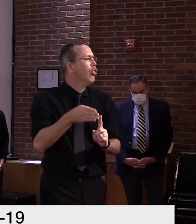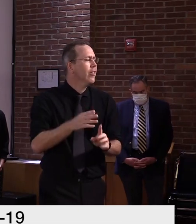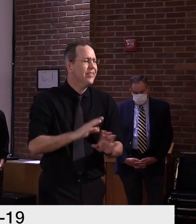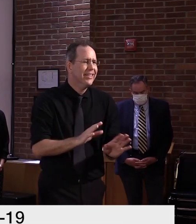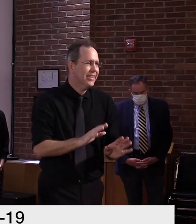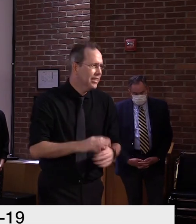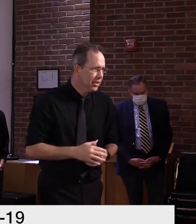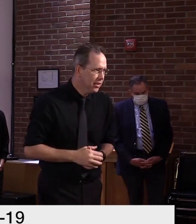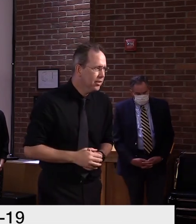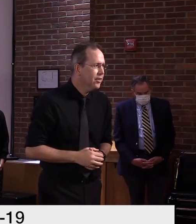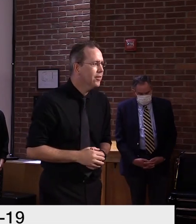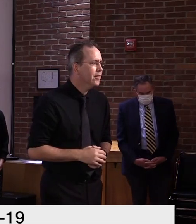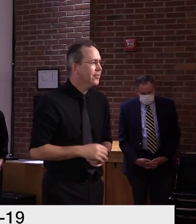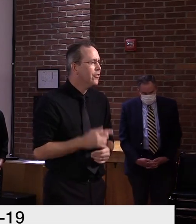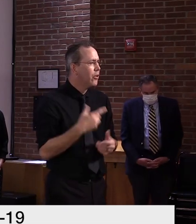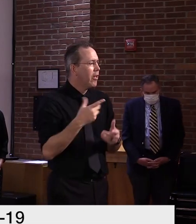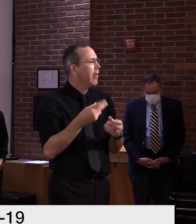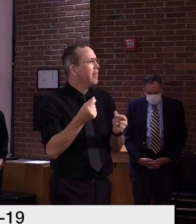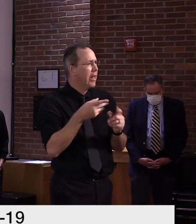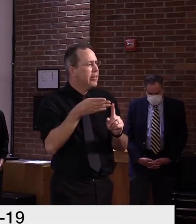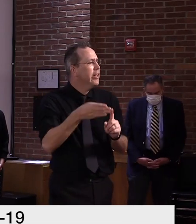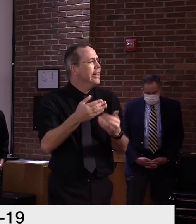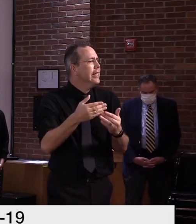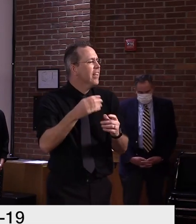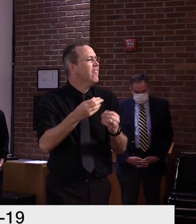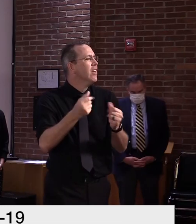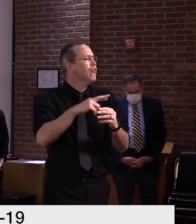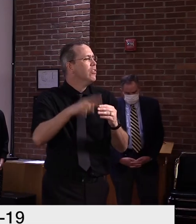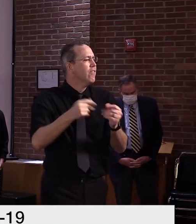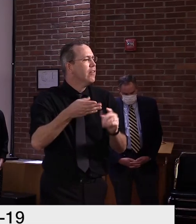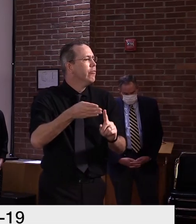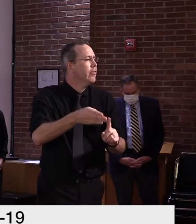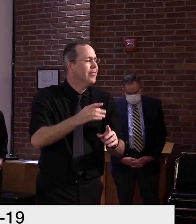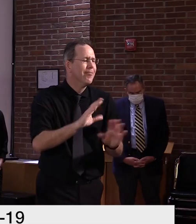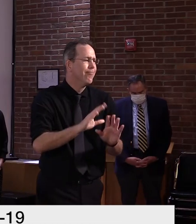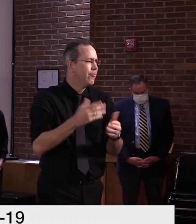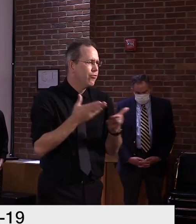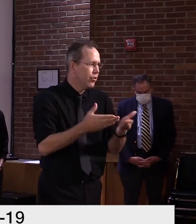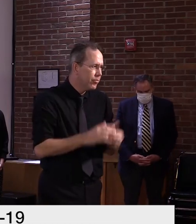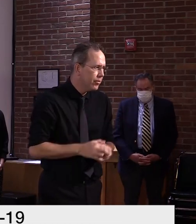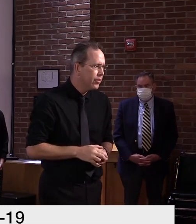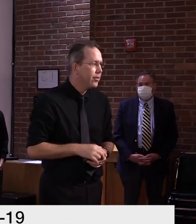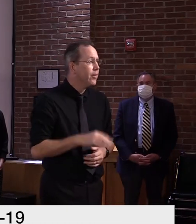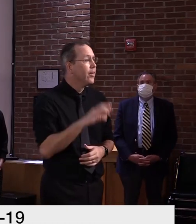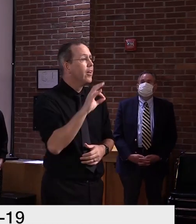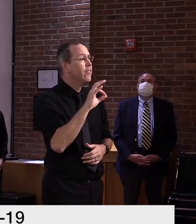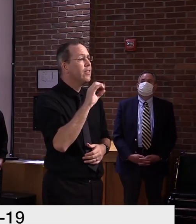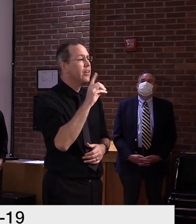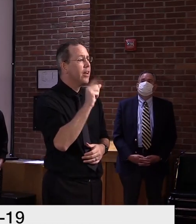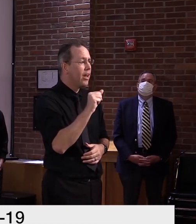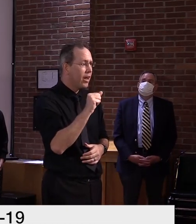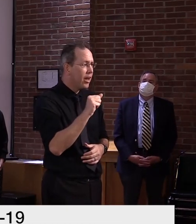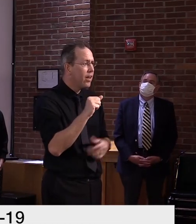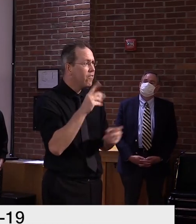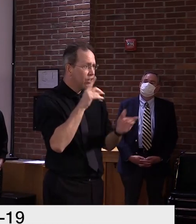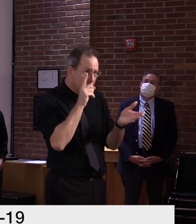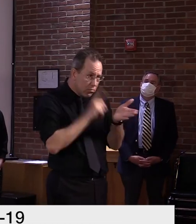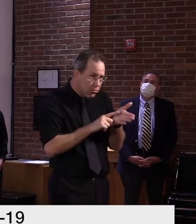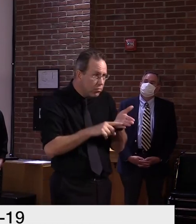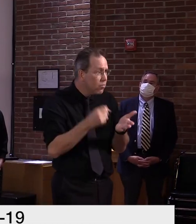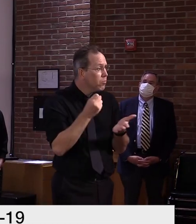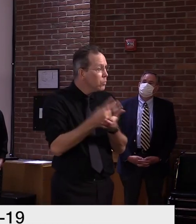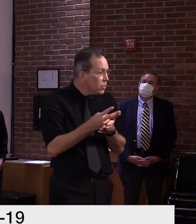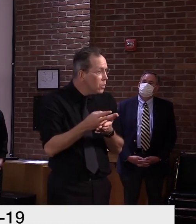Uh, but this should be, you know, I'm sure the FDA is looking at this across the country now and, uh, realizing